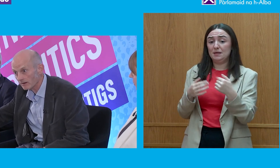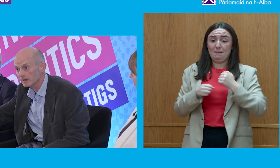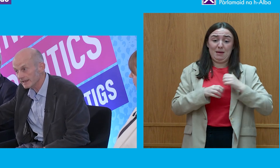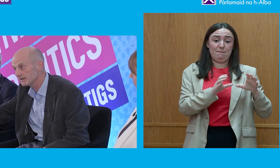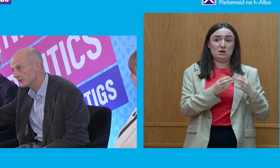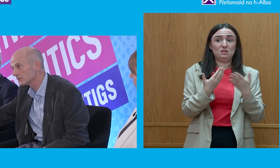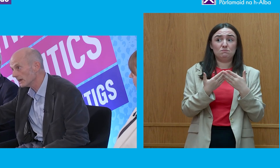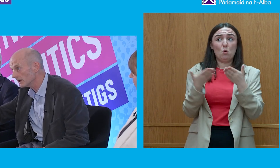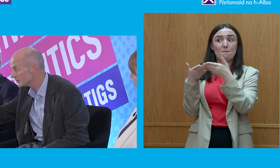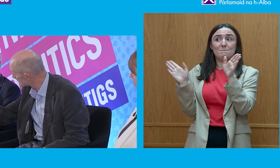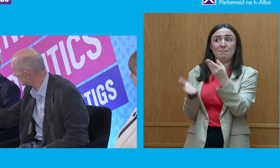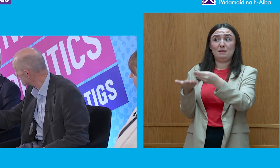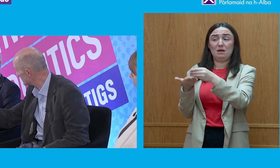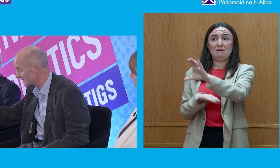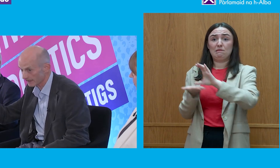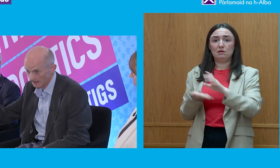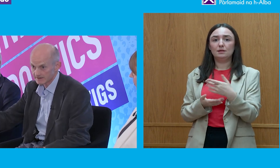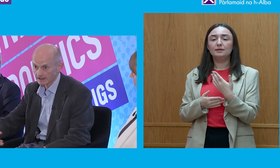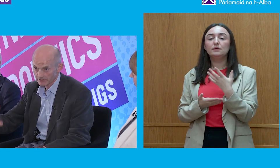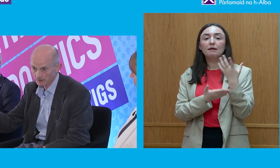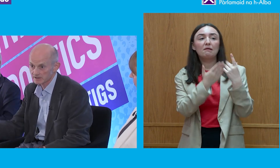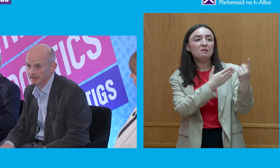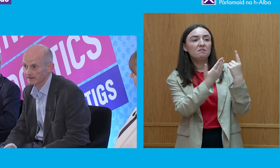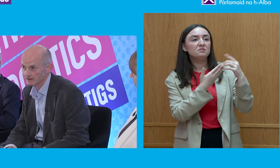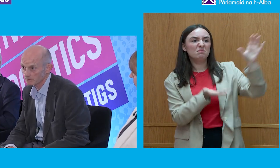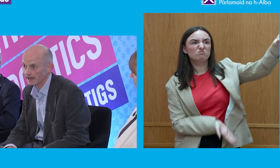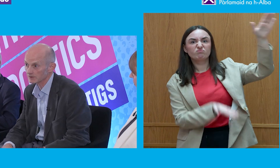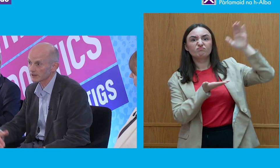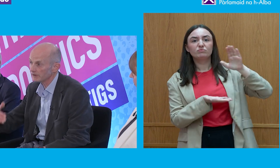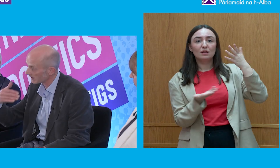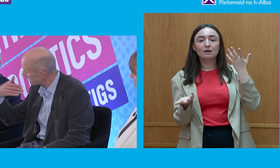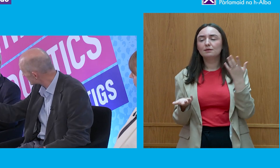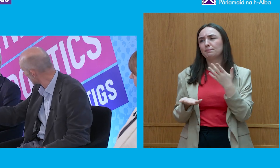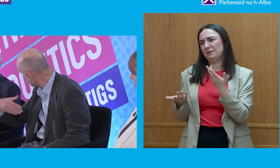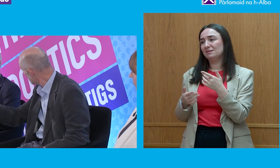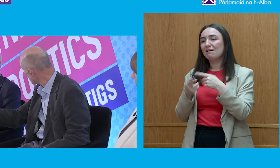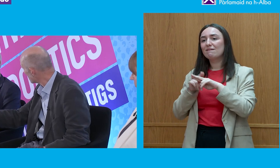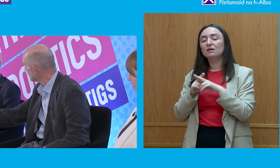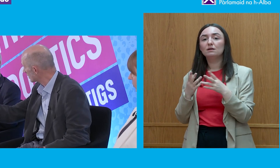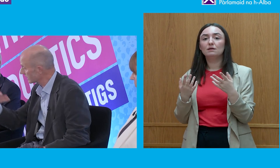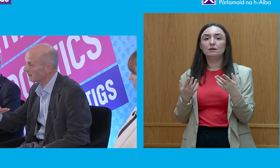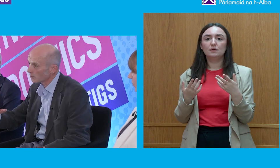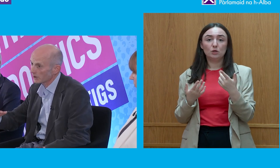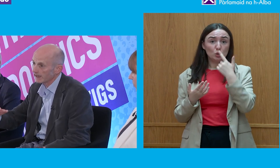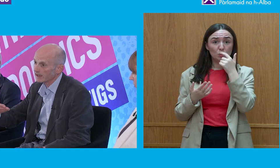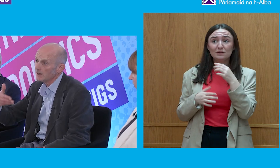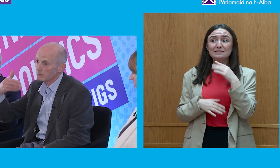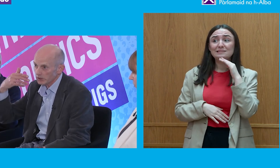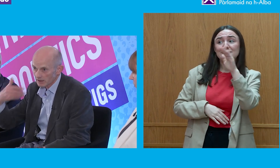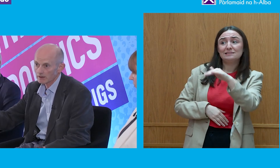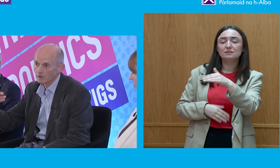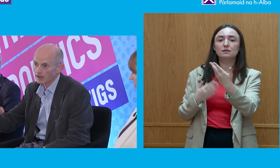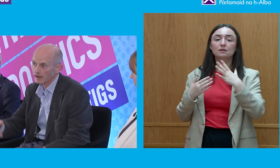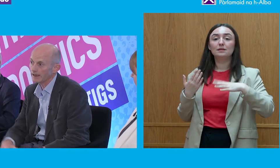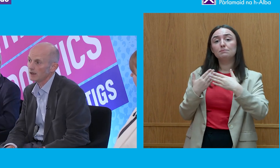transparent and individual donations were limited to, say, sake of argument, £10,000. So if you had a mass movement, you could get more money in